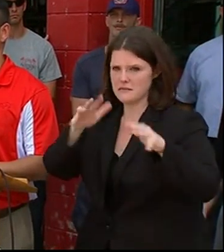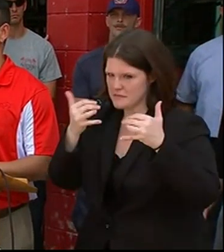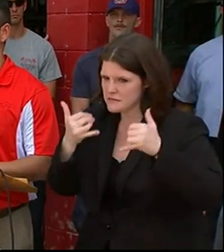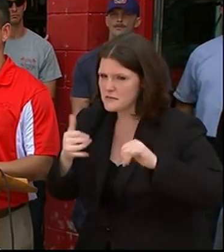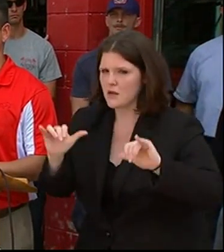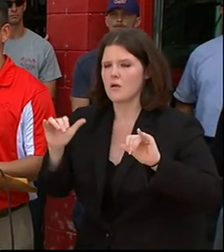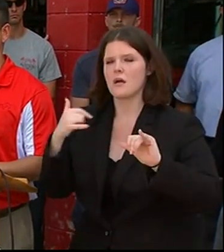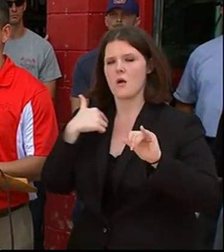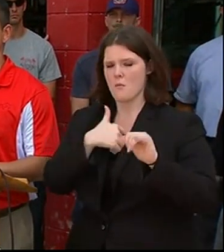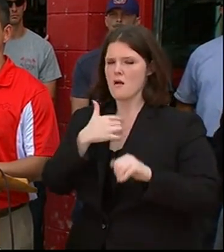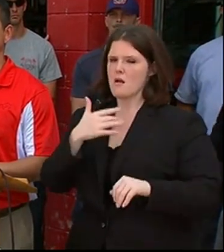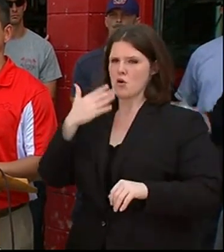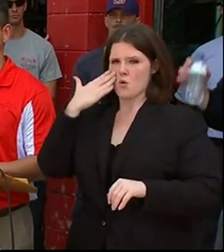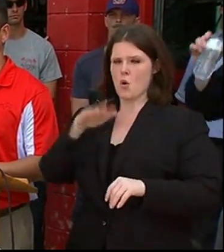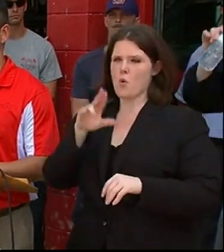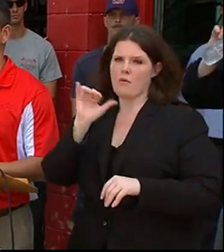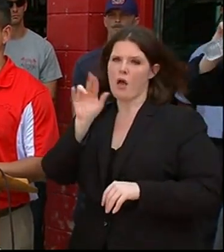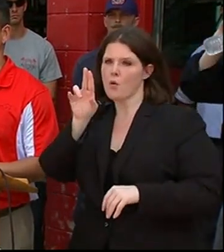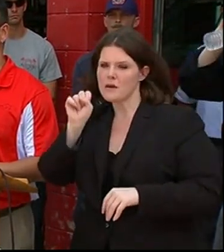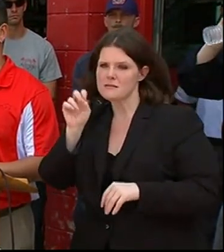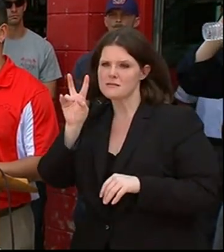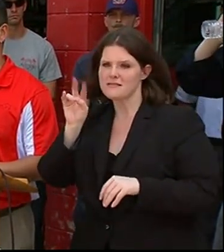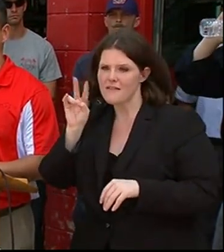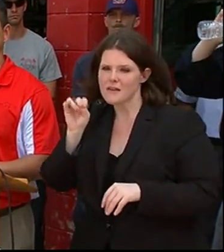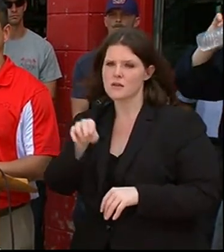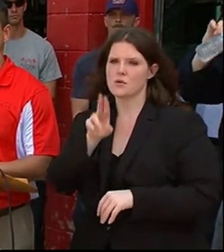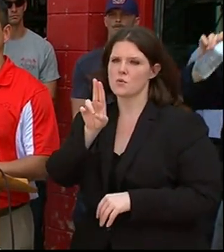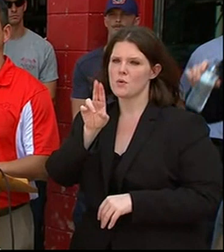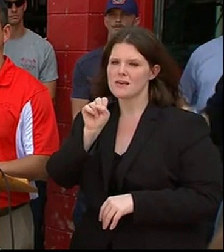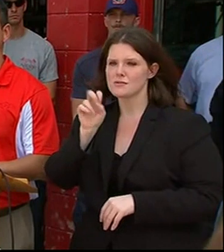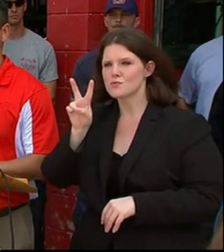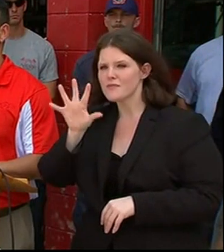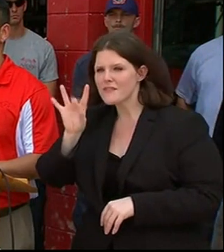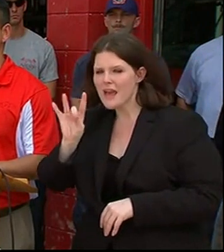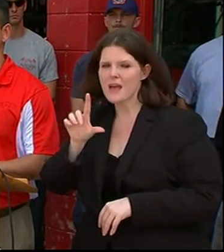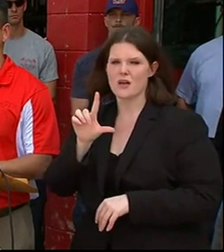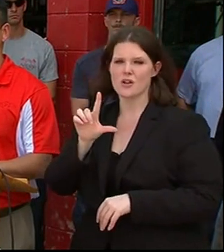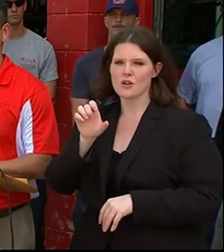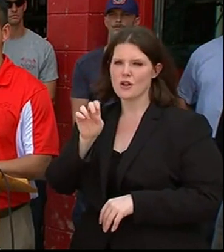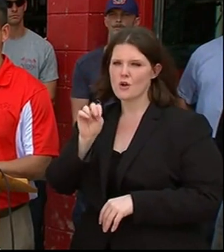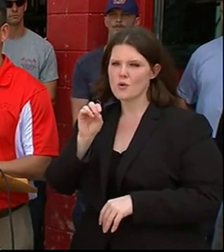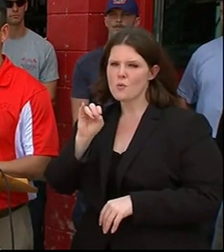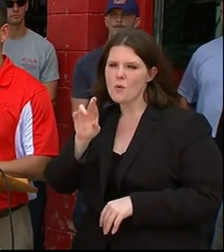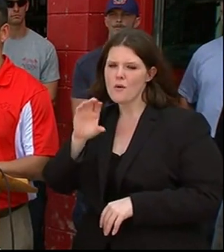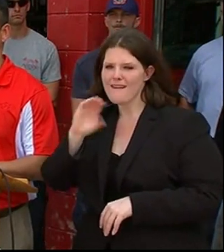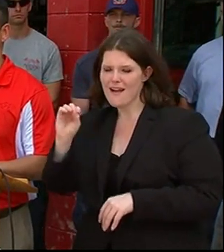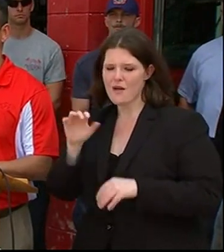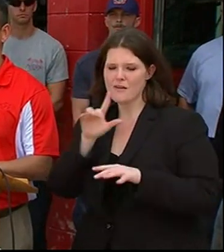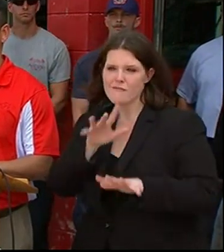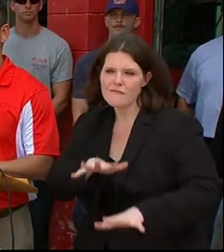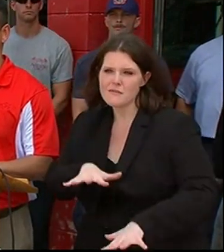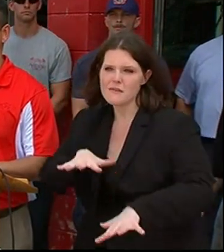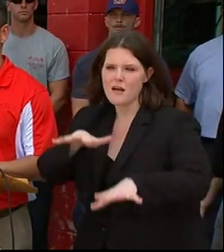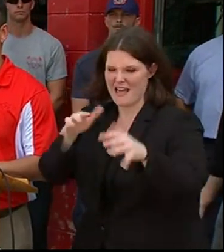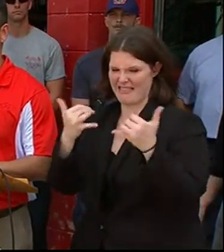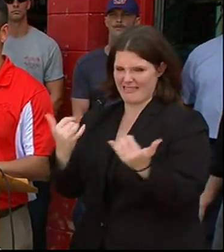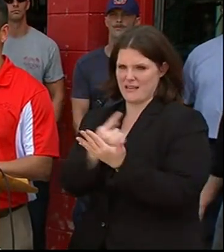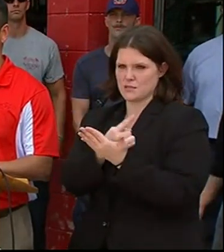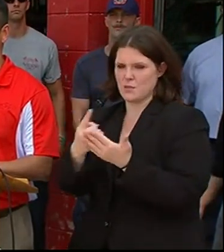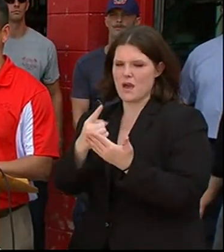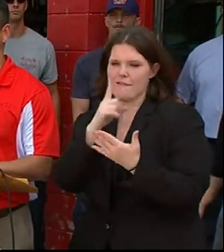and we expect like US 70, US 258 in Lenoir County to peak through this week and into